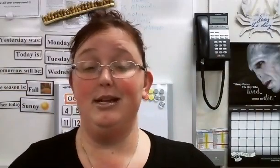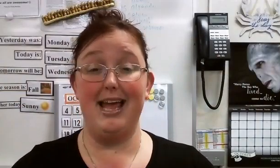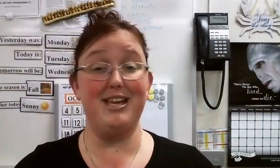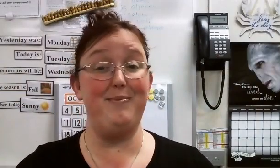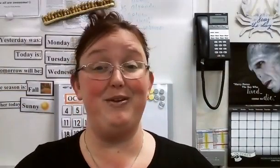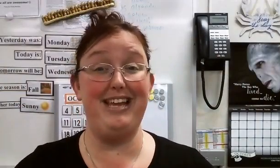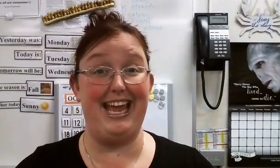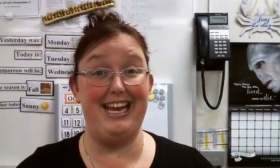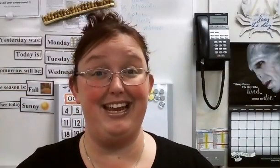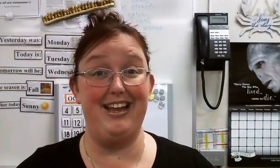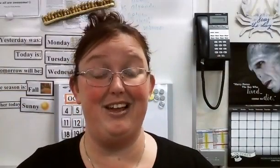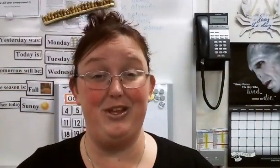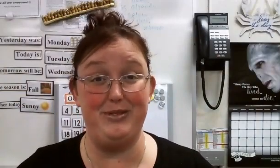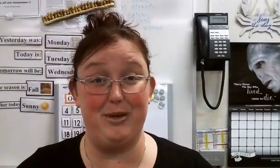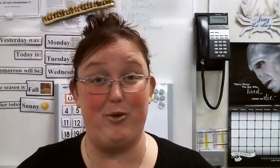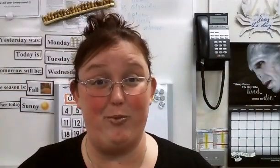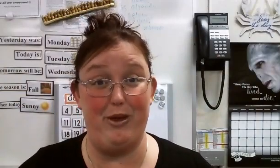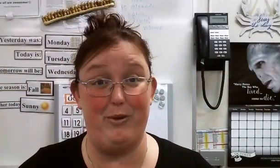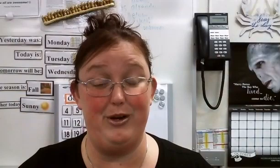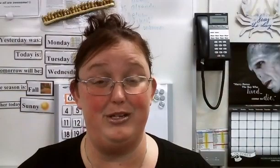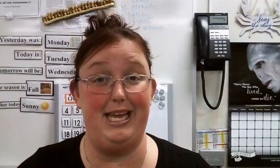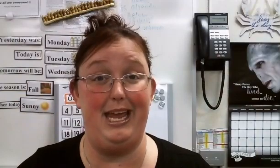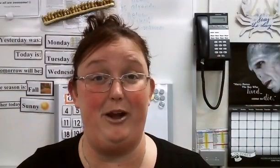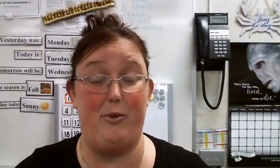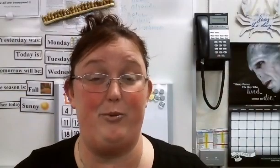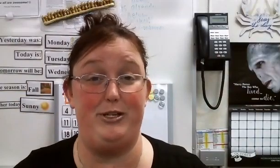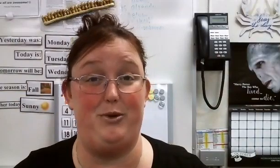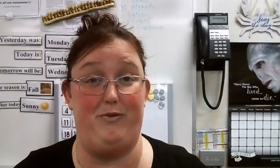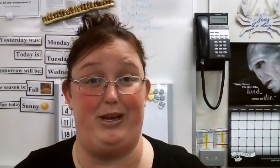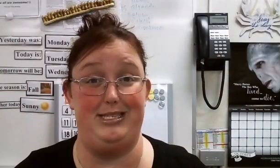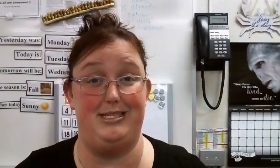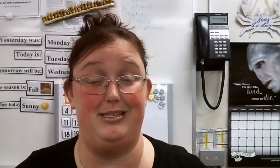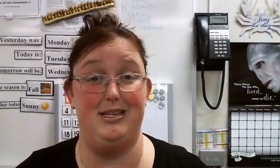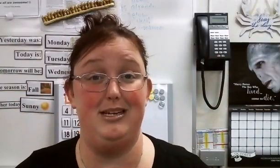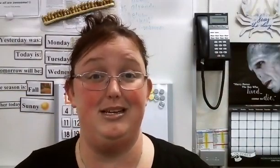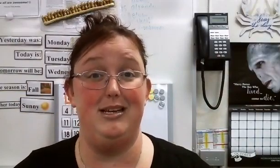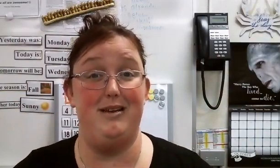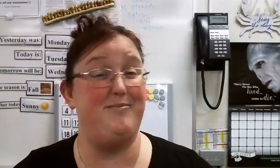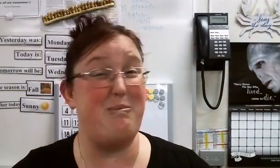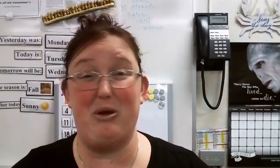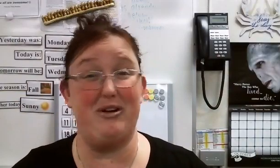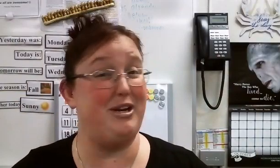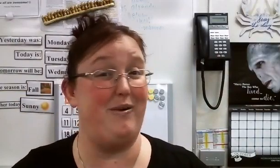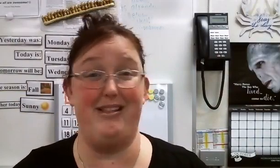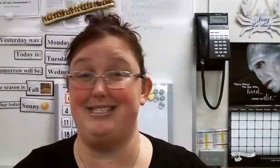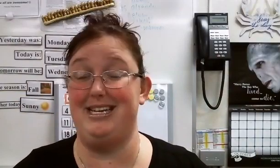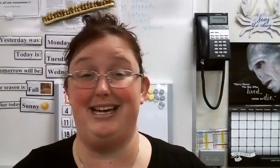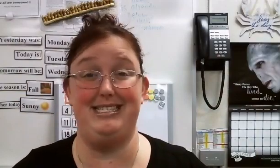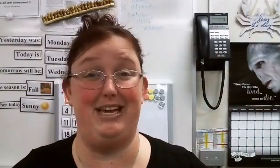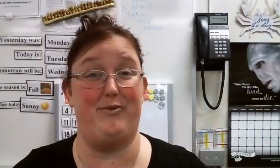and communicate using appropriate words and an appropriate tone of voice. People aren't going to want to listen to us if